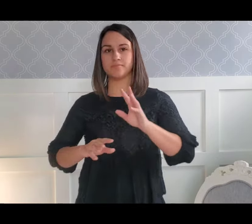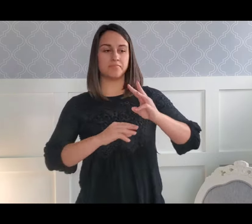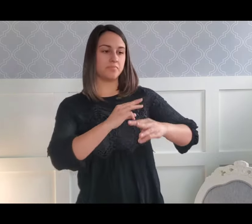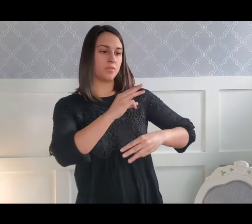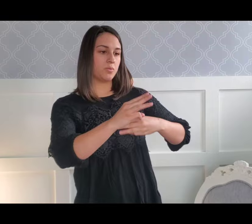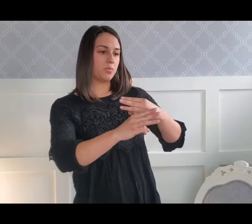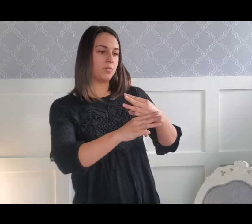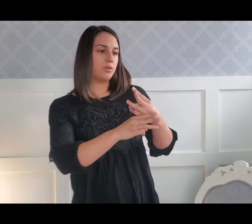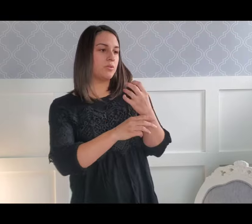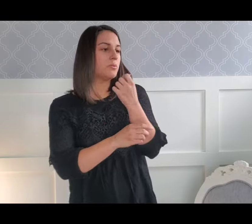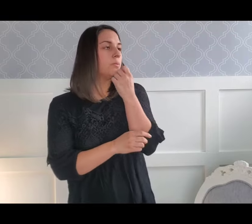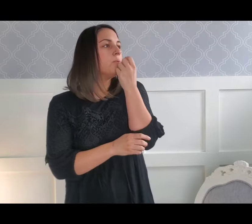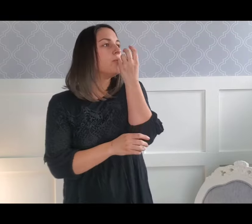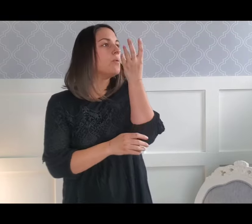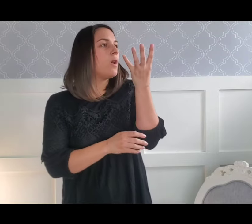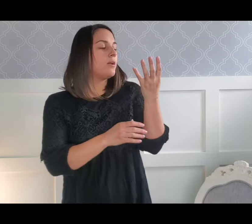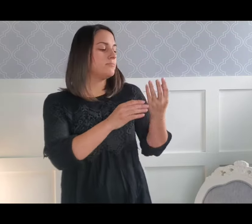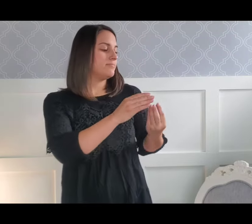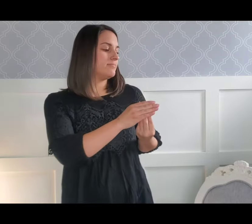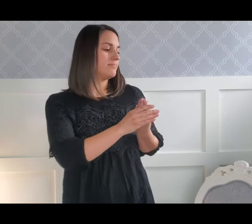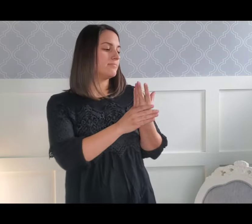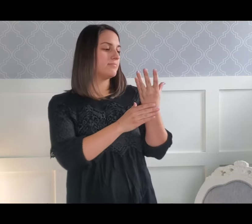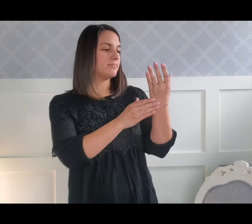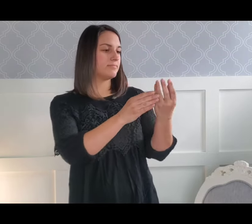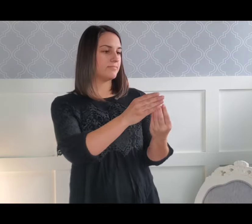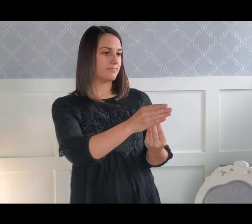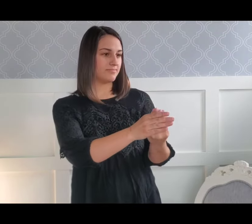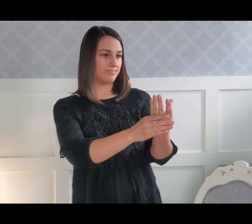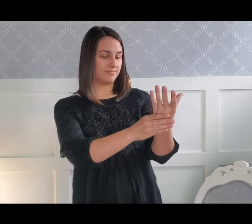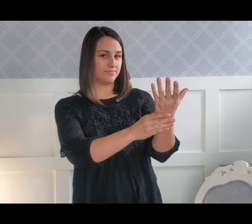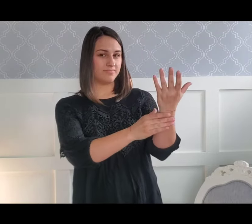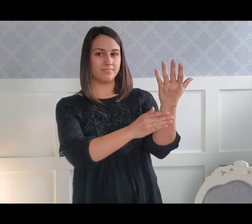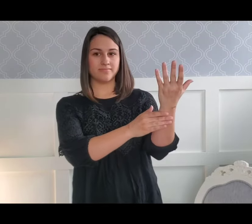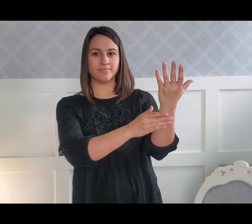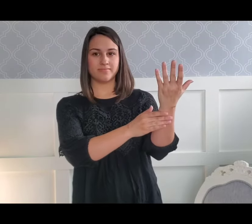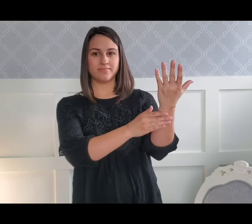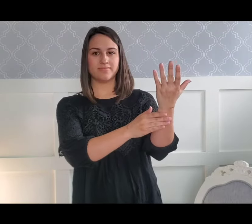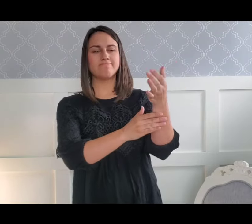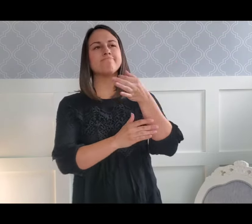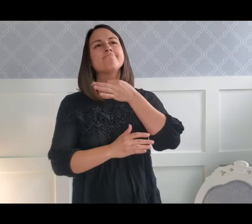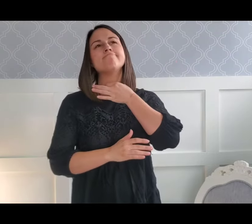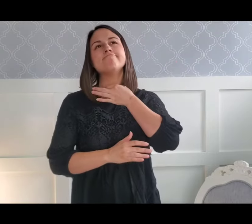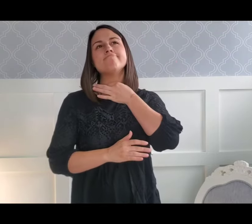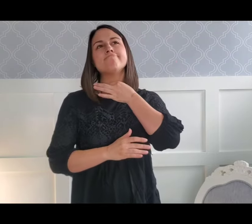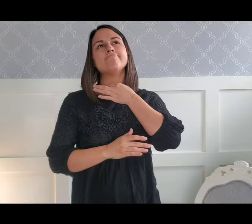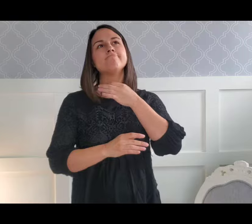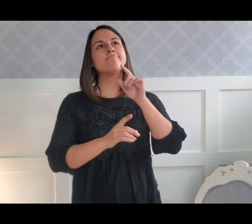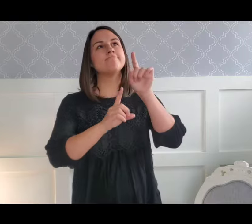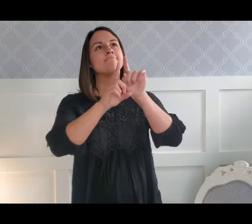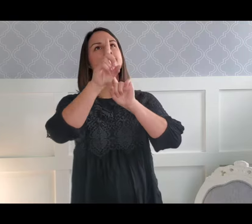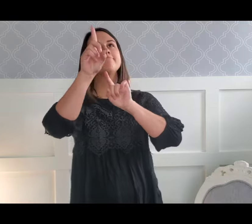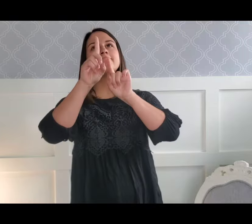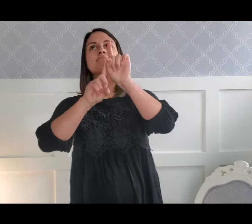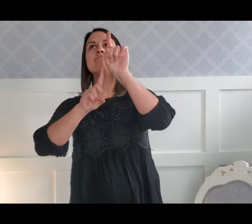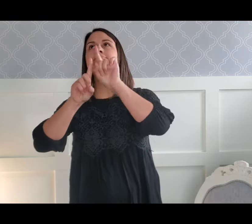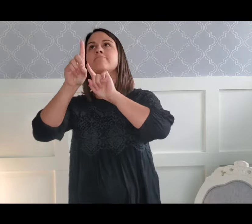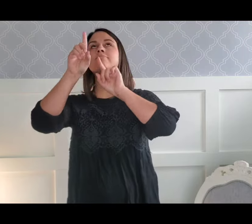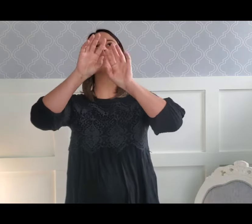or will the world no spring? I wonder if one